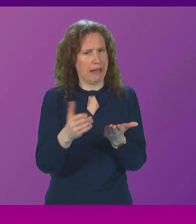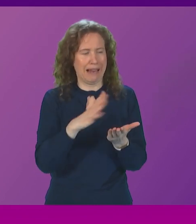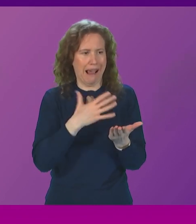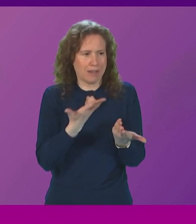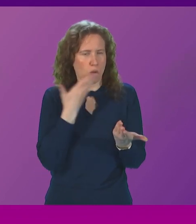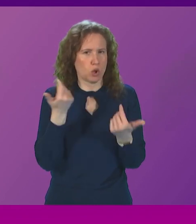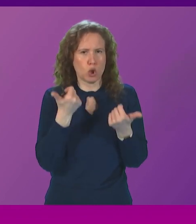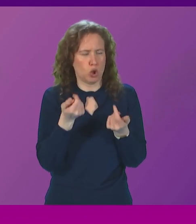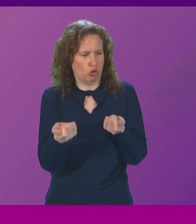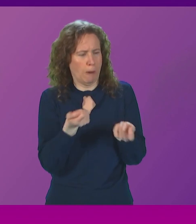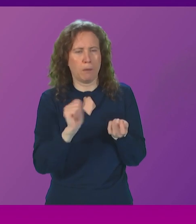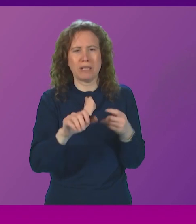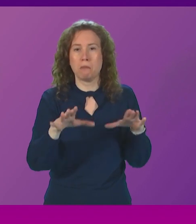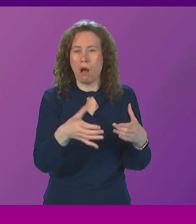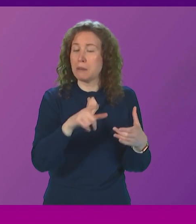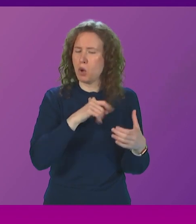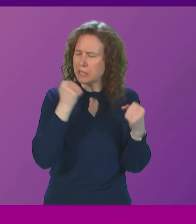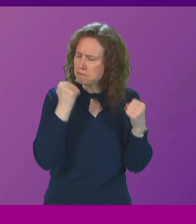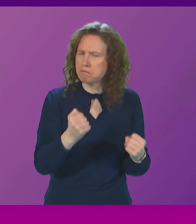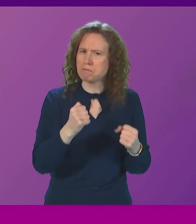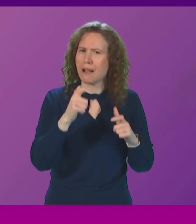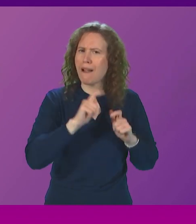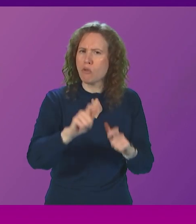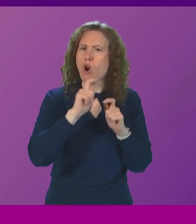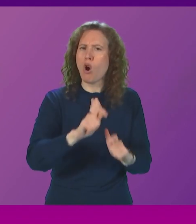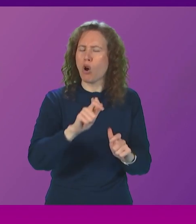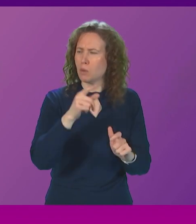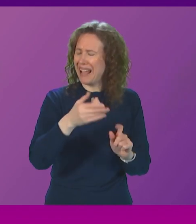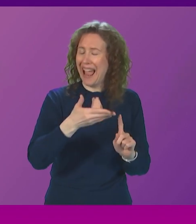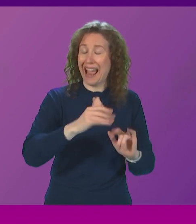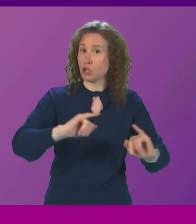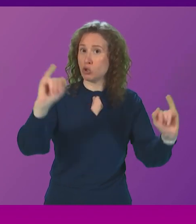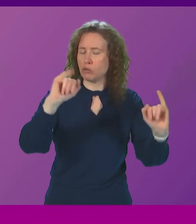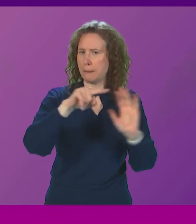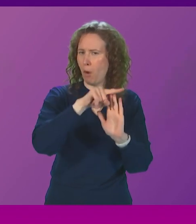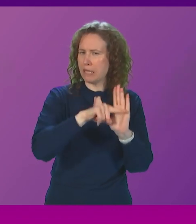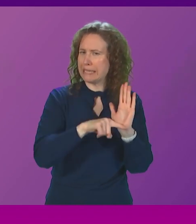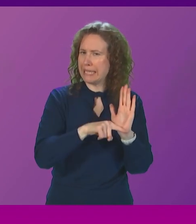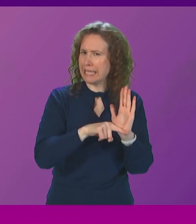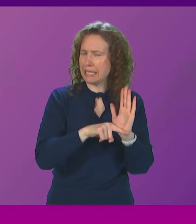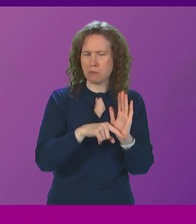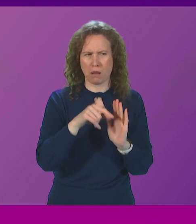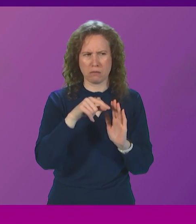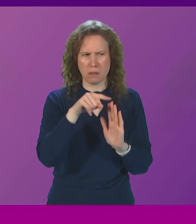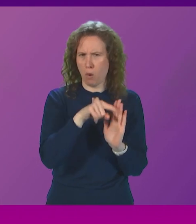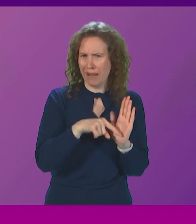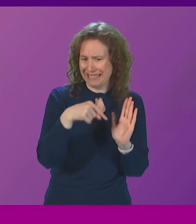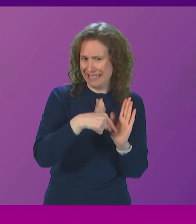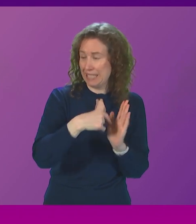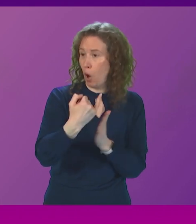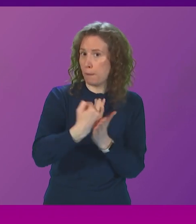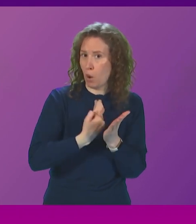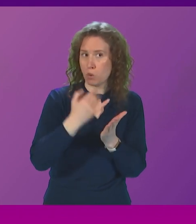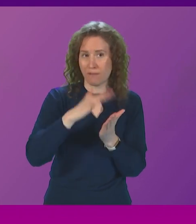on his party because he insists on pursuing these extreme policies that are opposed by the